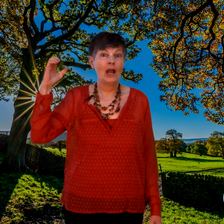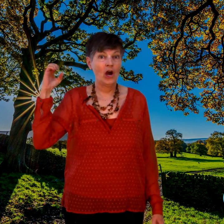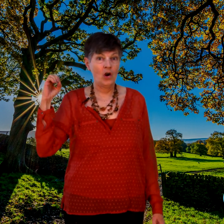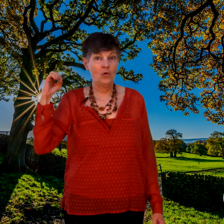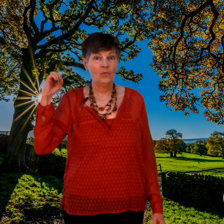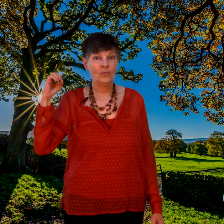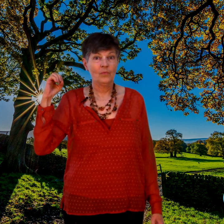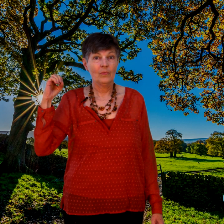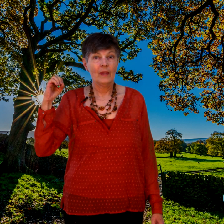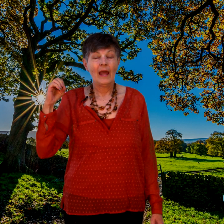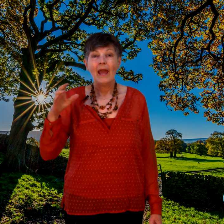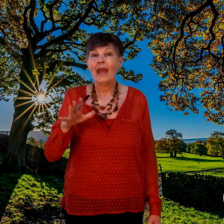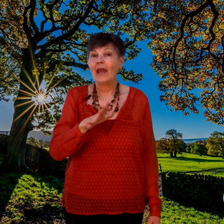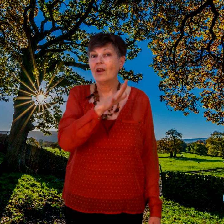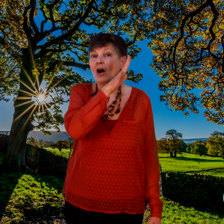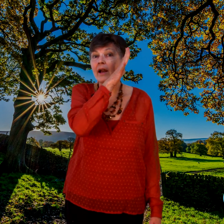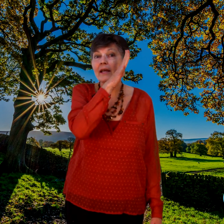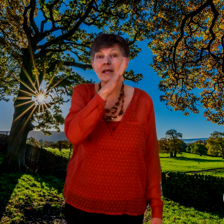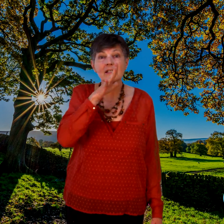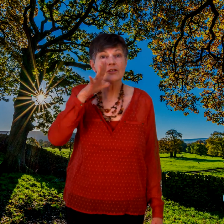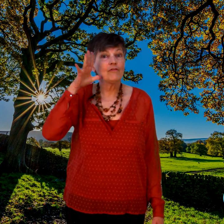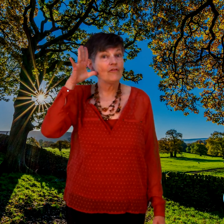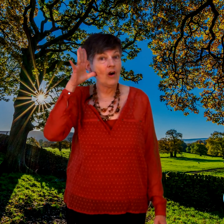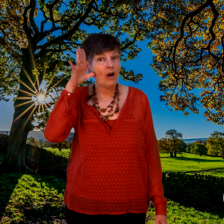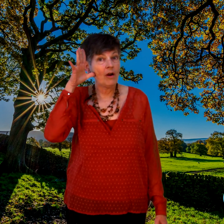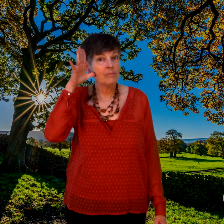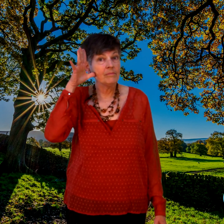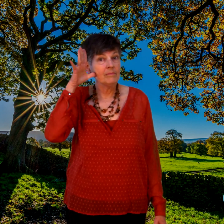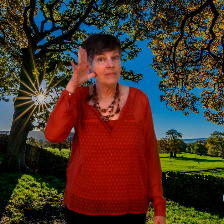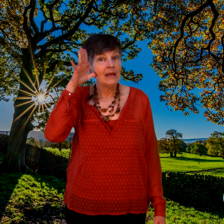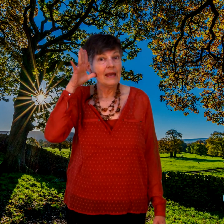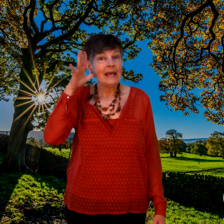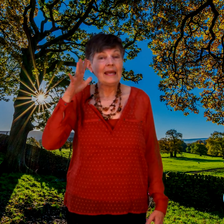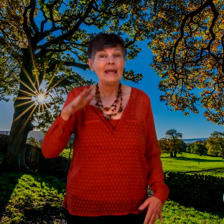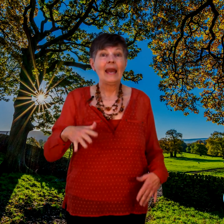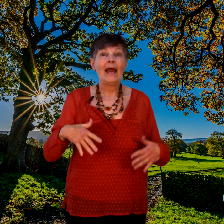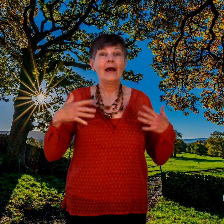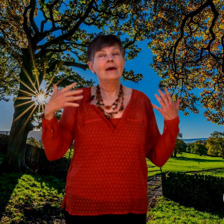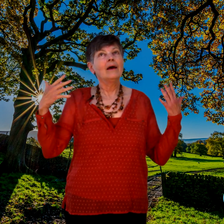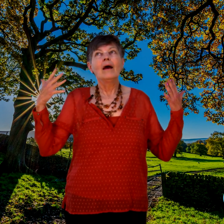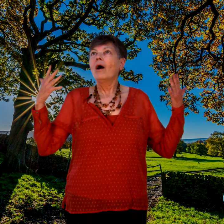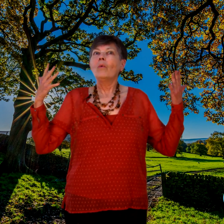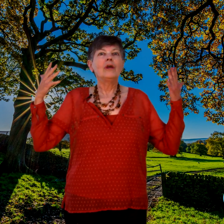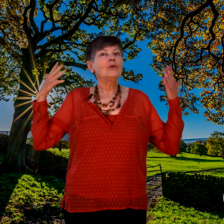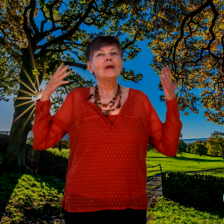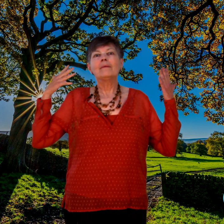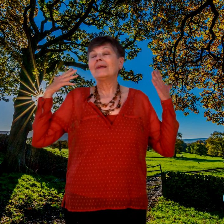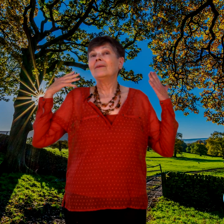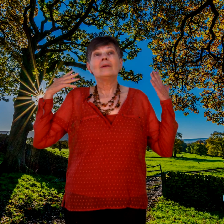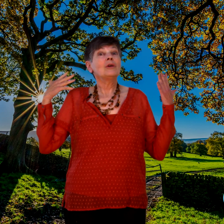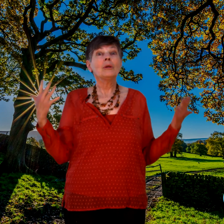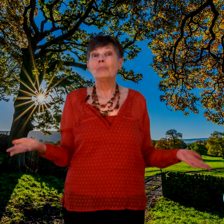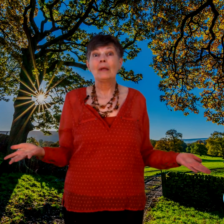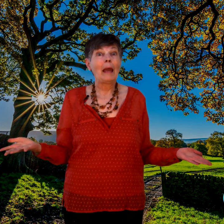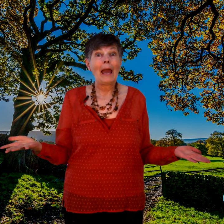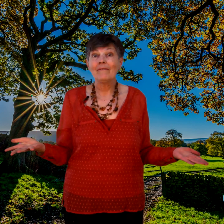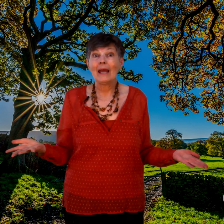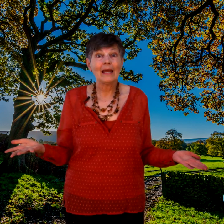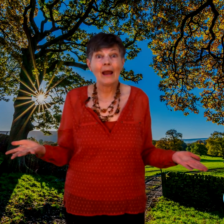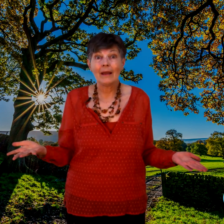-O. And on his farm, he had a, well, you can, you can put, have any kind